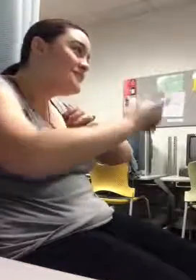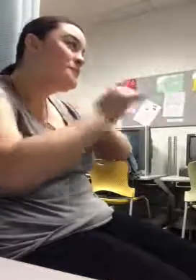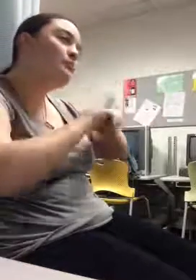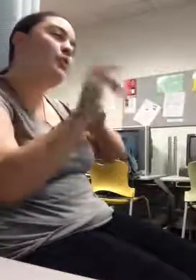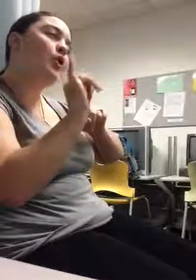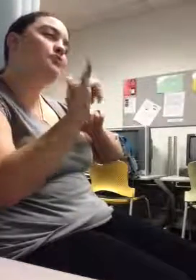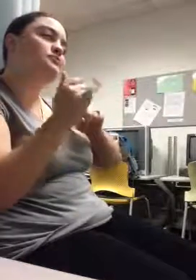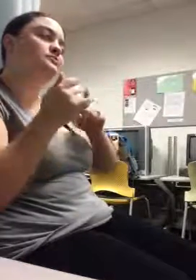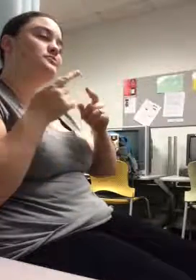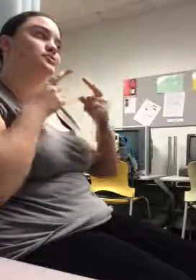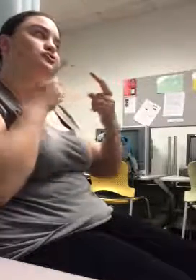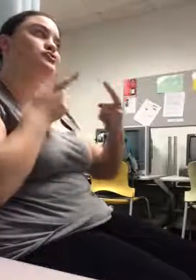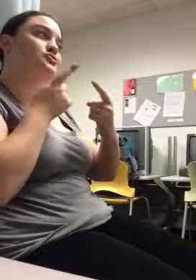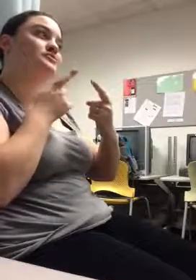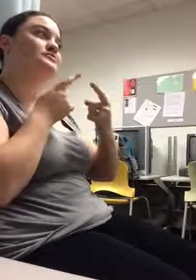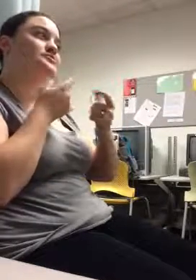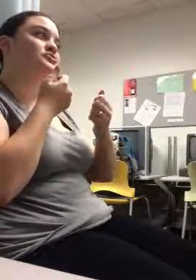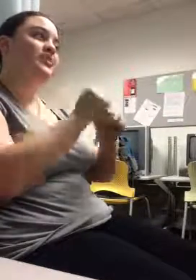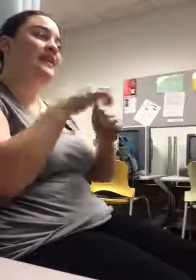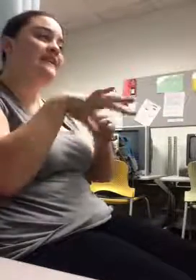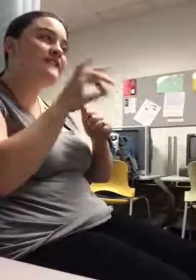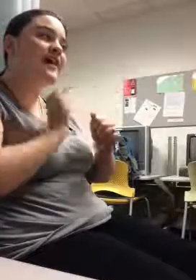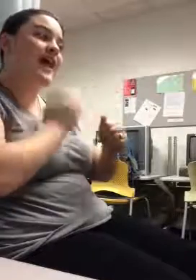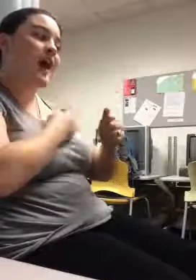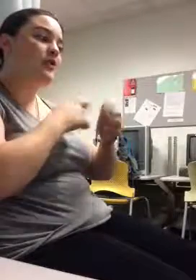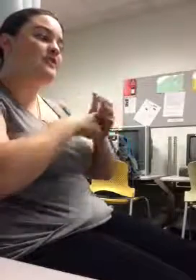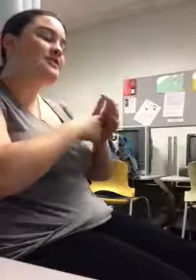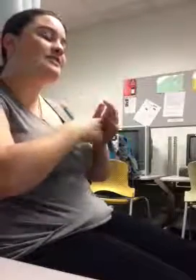with finding the keys and having to have the guys bring out a spare.